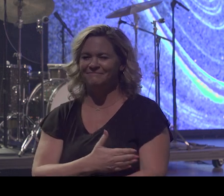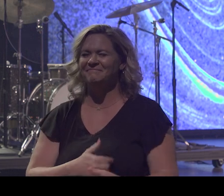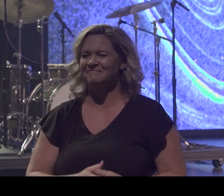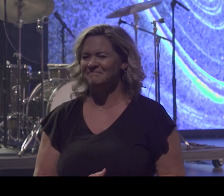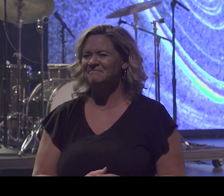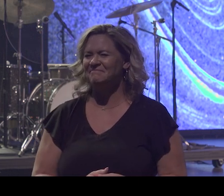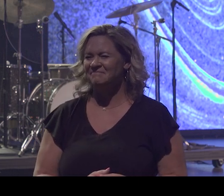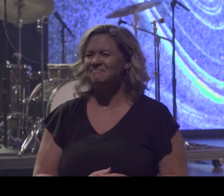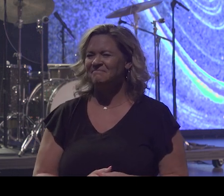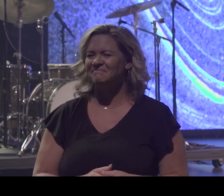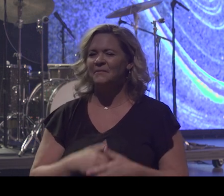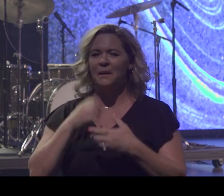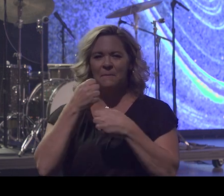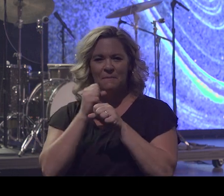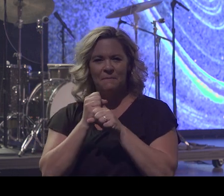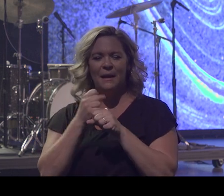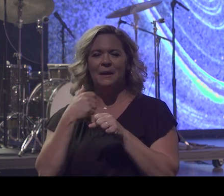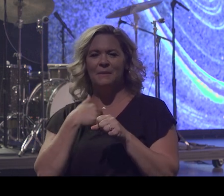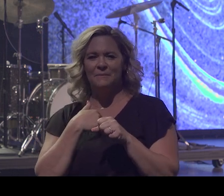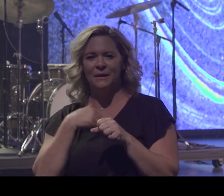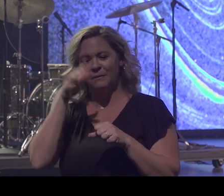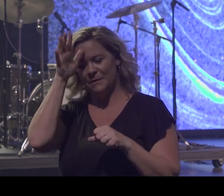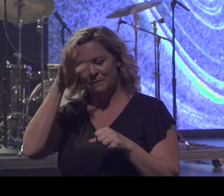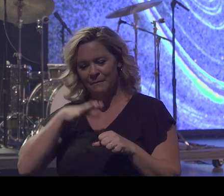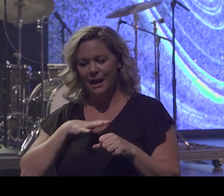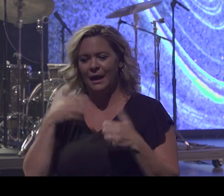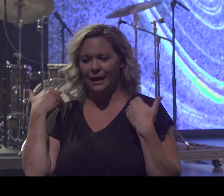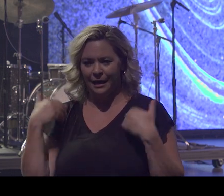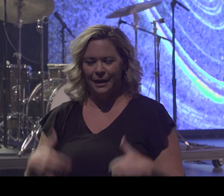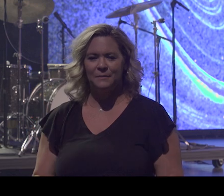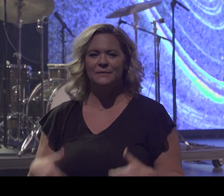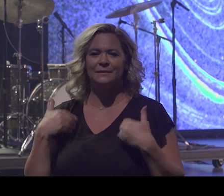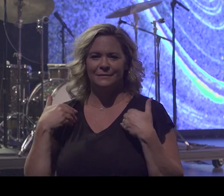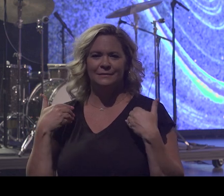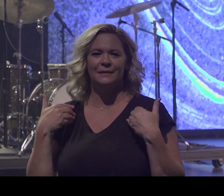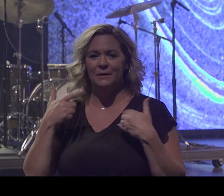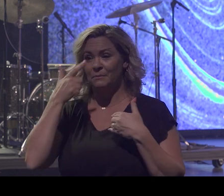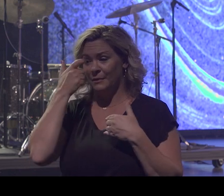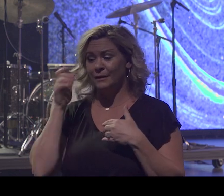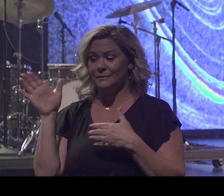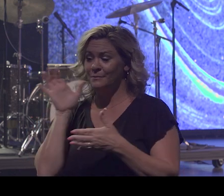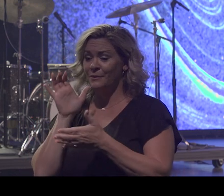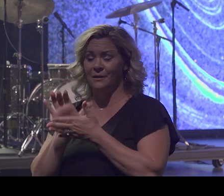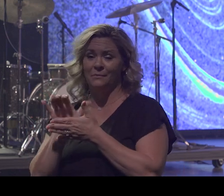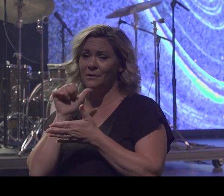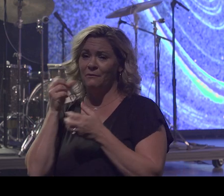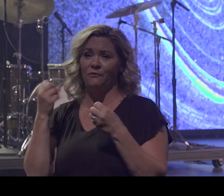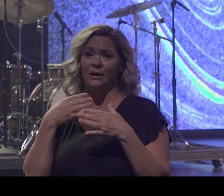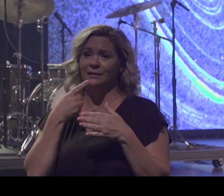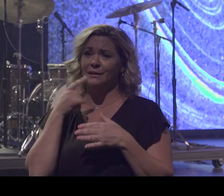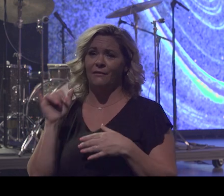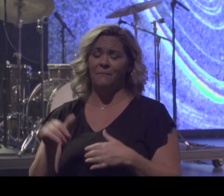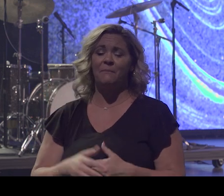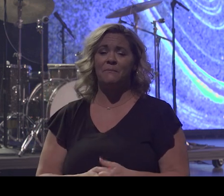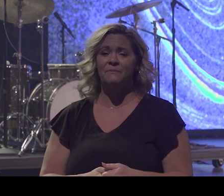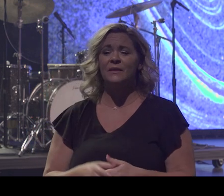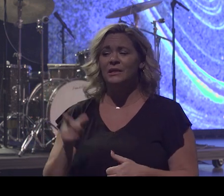Made me the man that I am today because of her. And I'm not afraid to say it because she's the gift